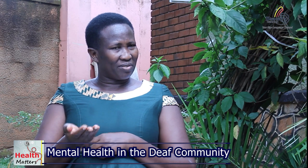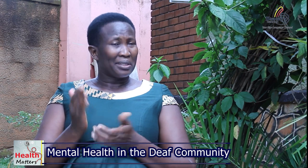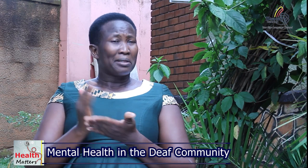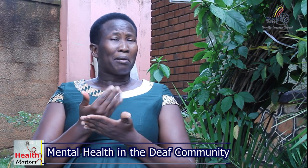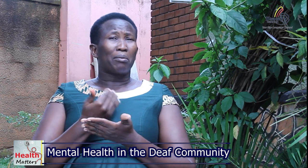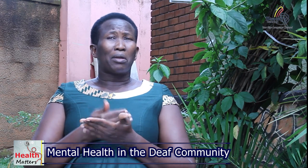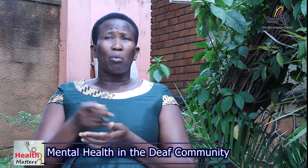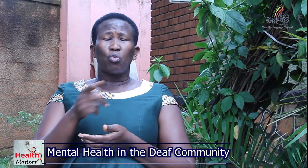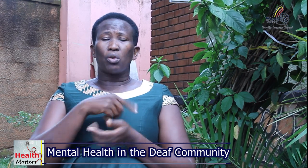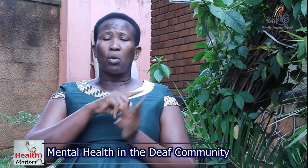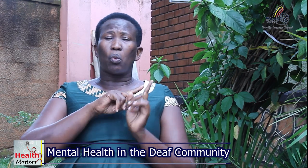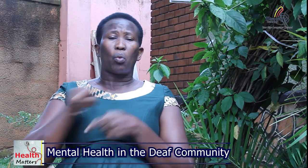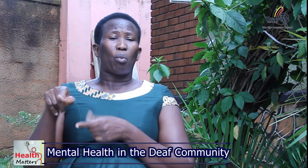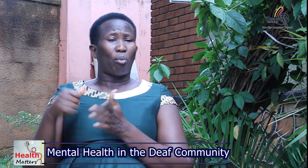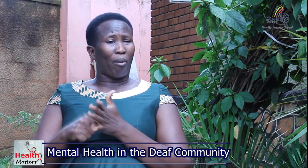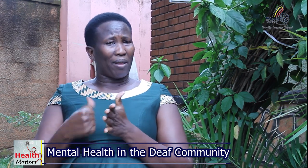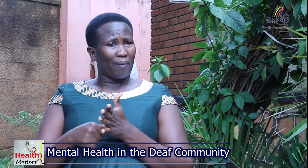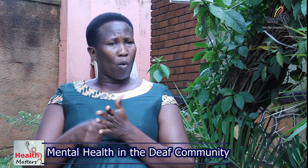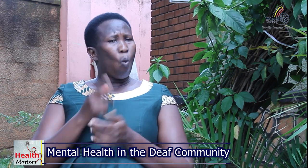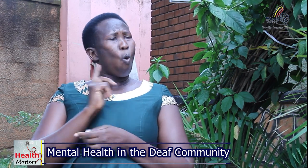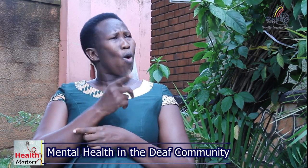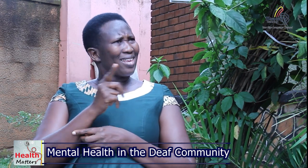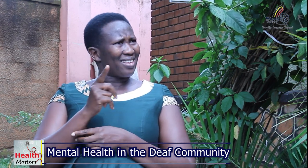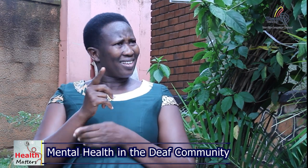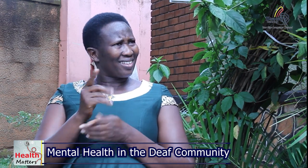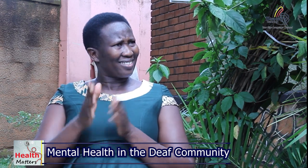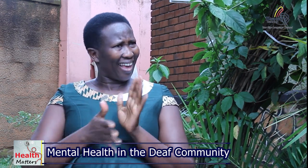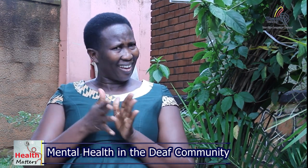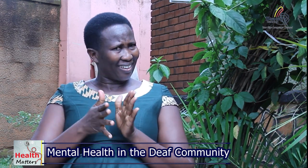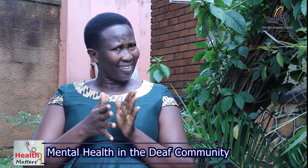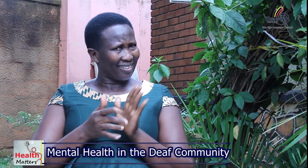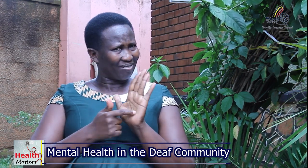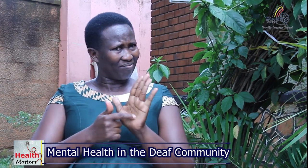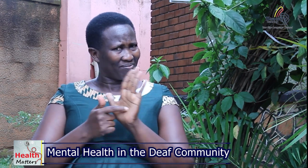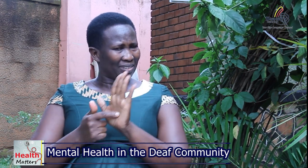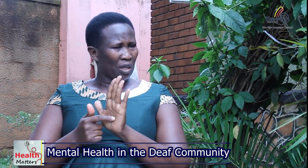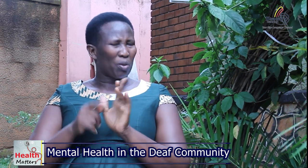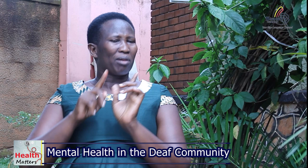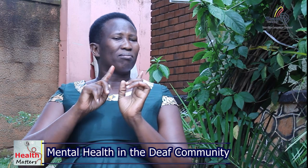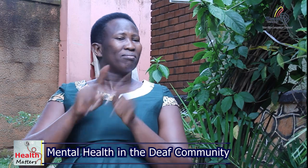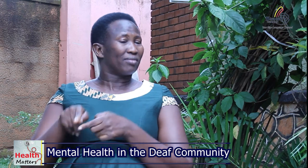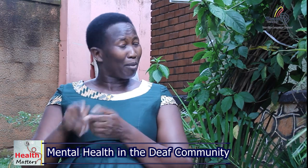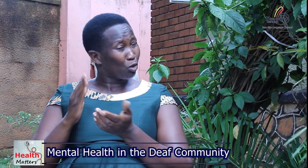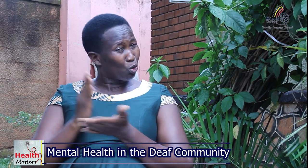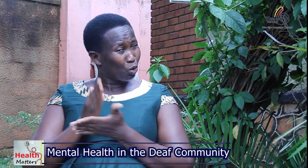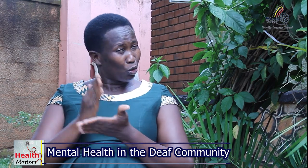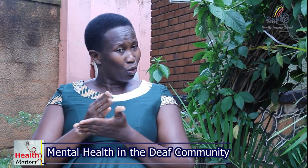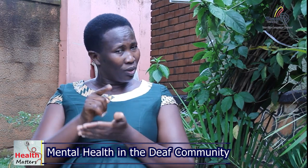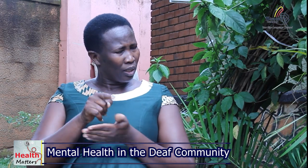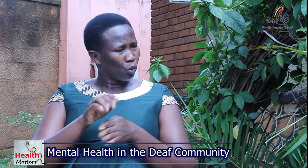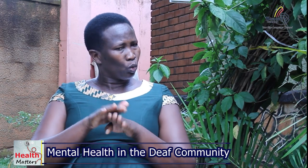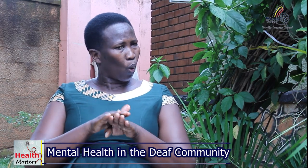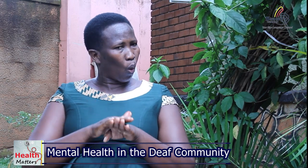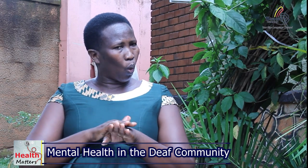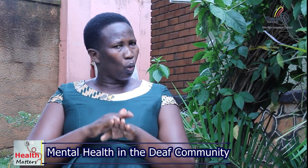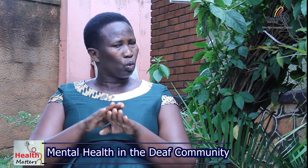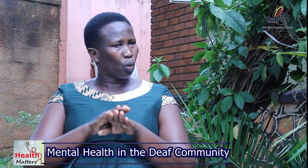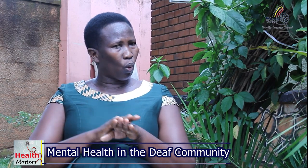also get to know what is the reason so make these are some of the warning signs of neglect but